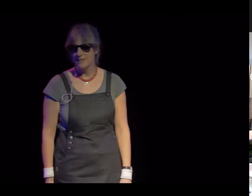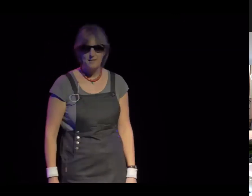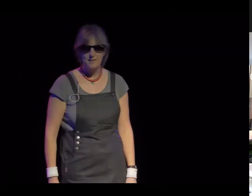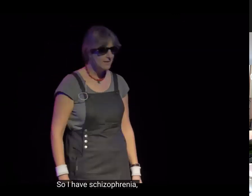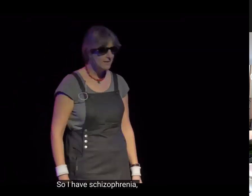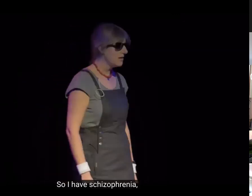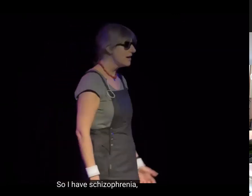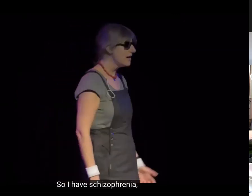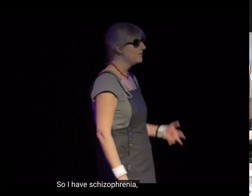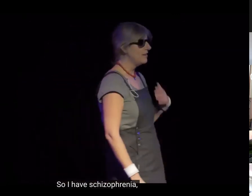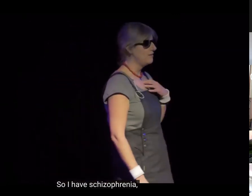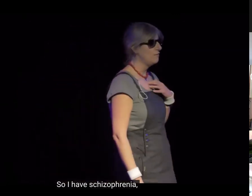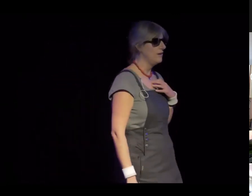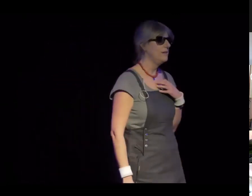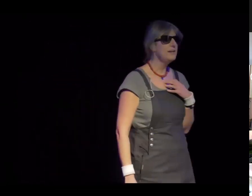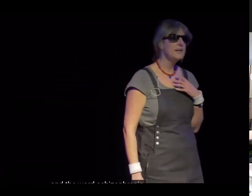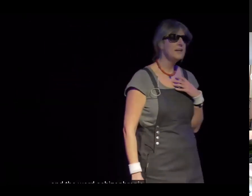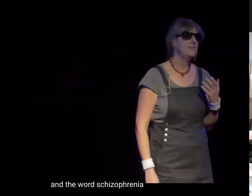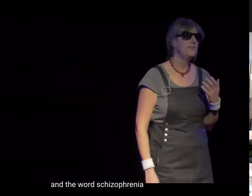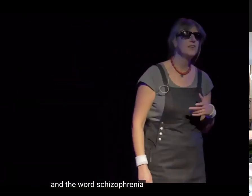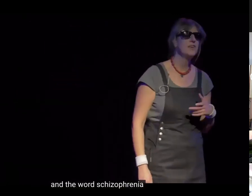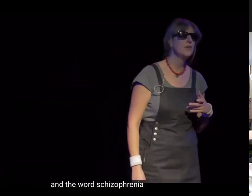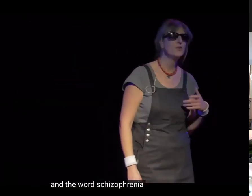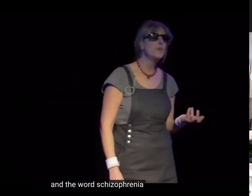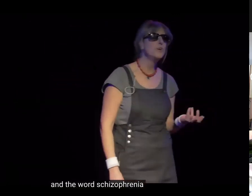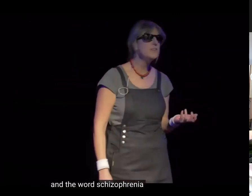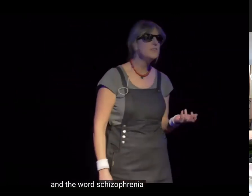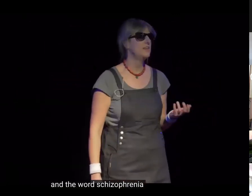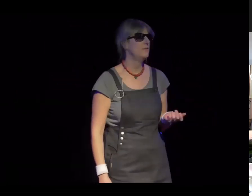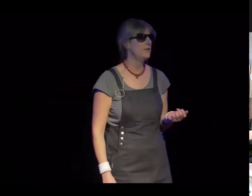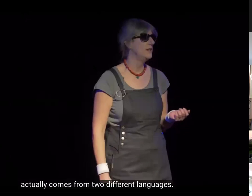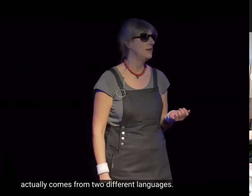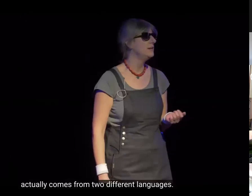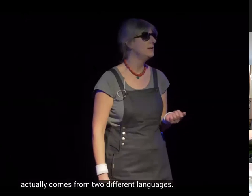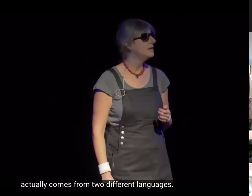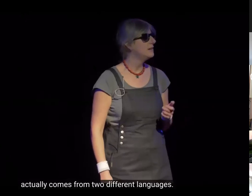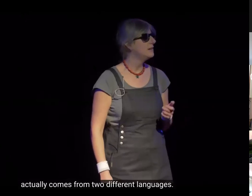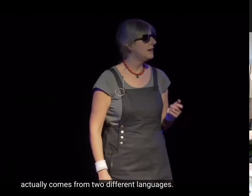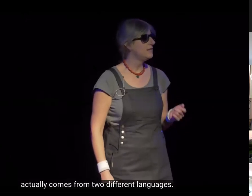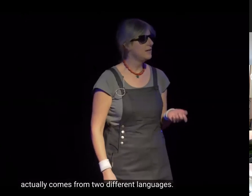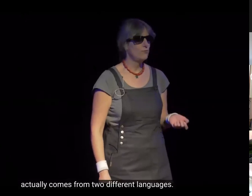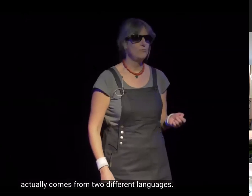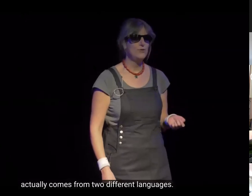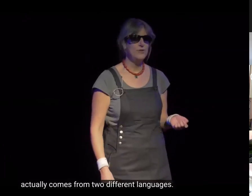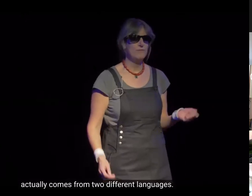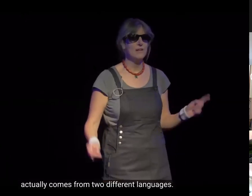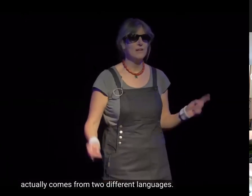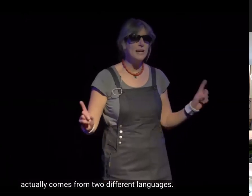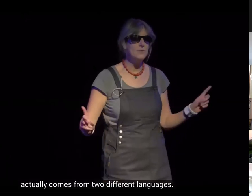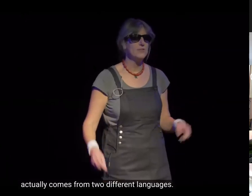So I have schizophrenia and the word schizophrenia actually comes from two different languages.